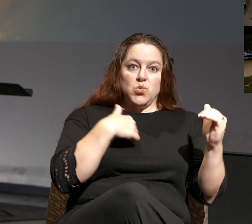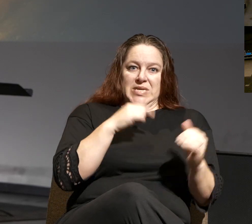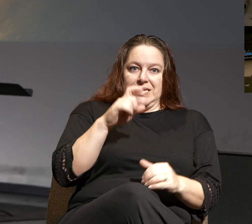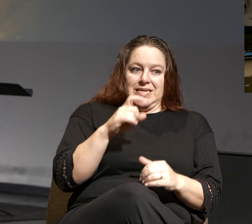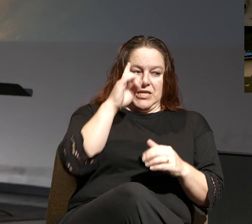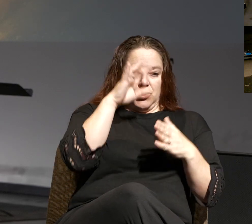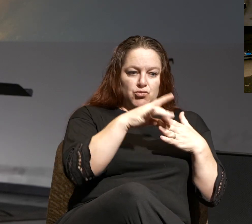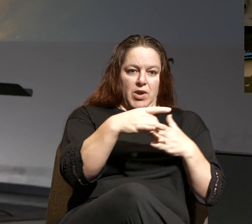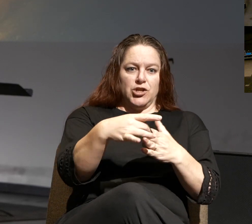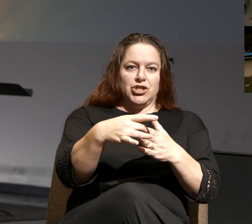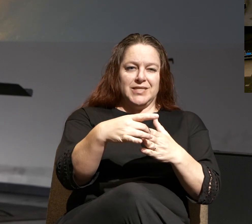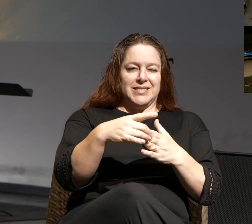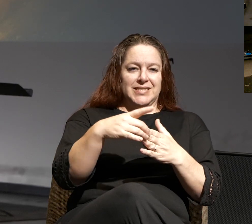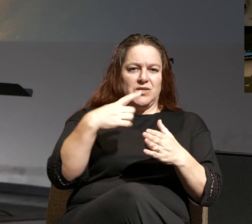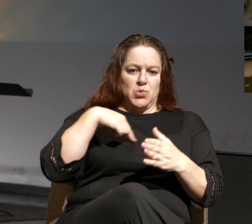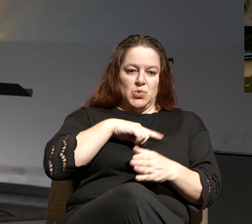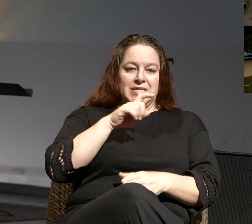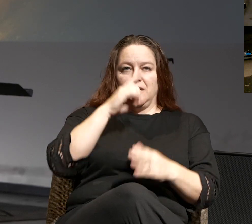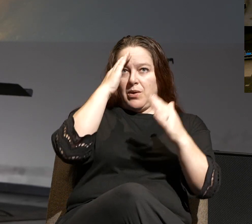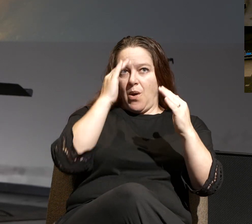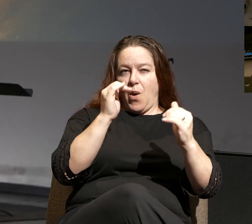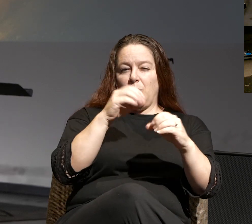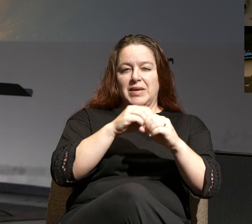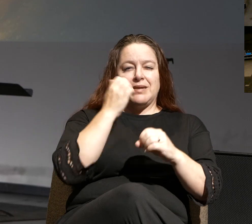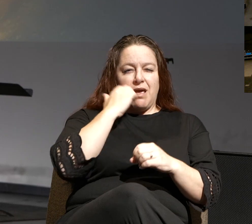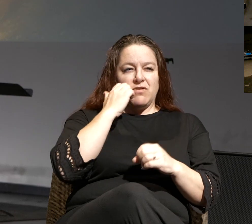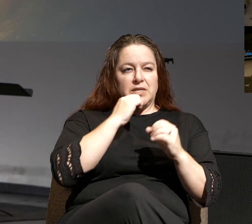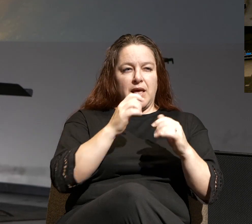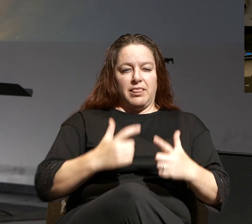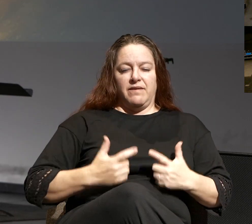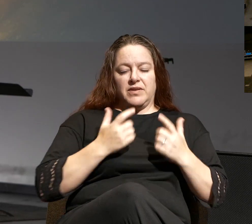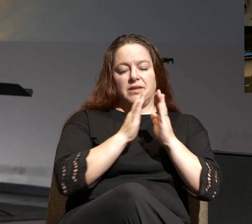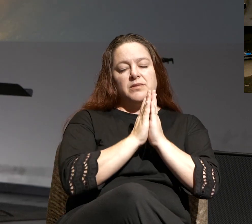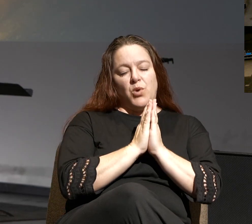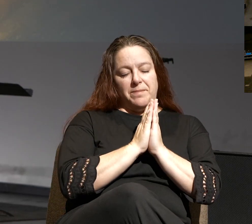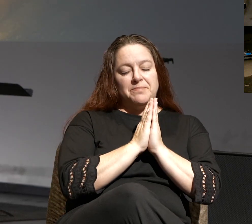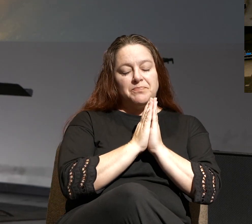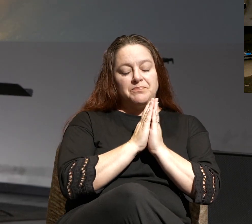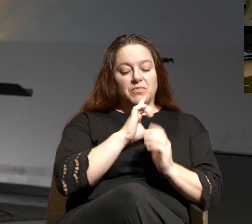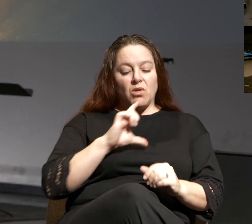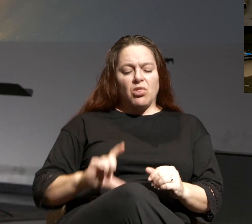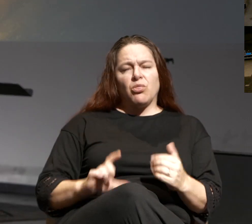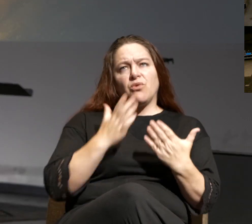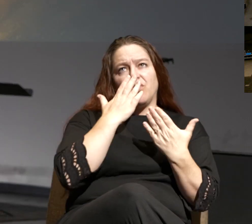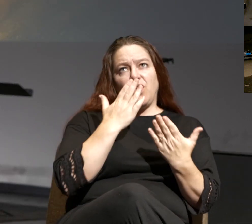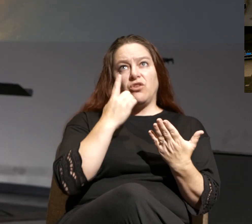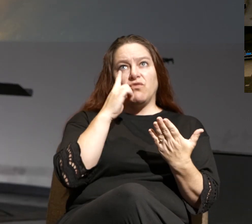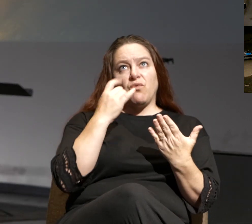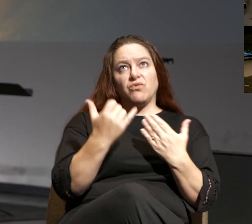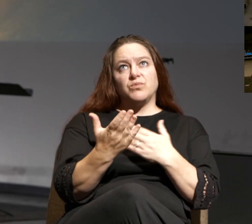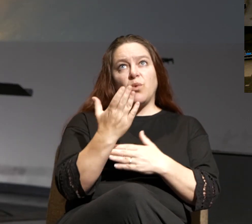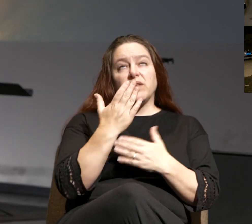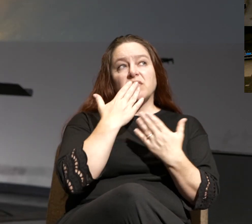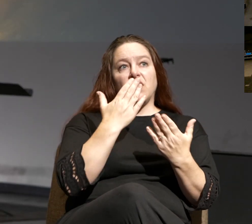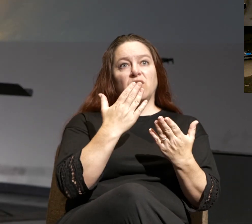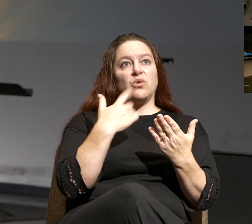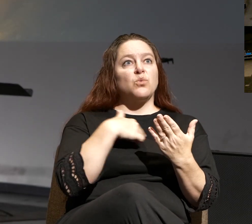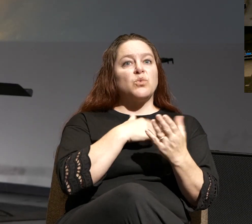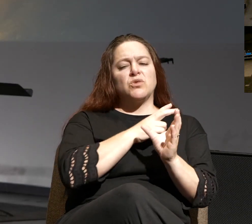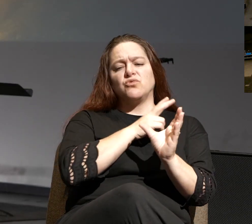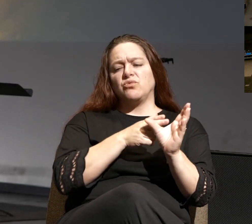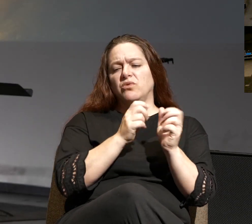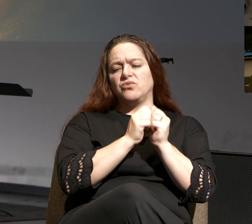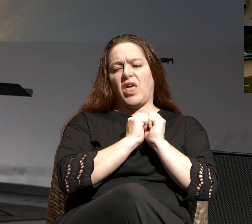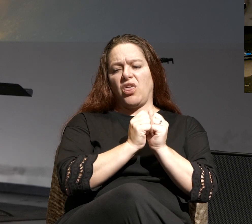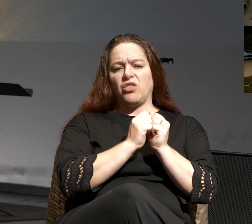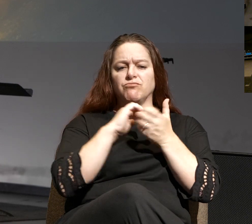and hope in our everyday living. With that, let's pray. Lord, thank you for this morning. Thank you that we can join